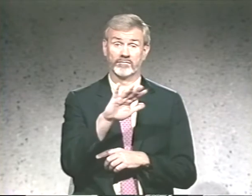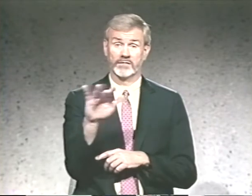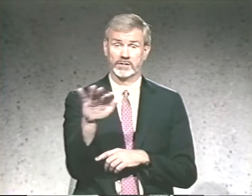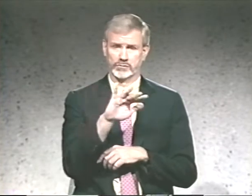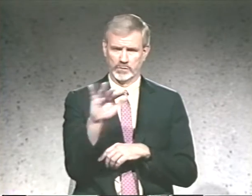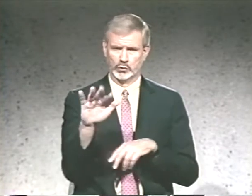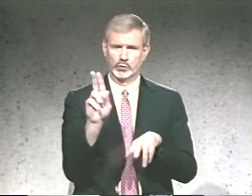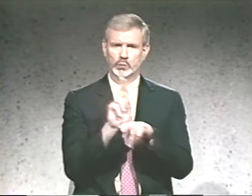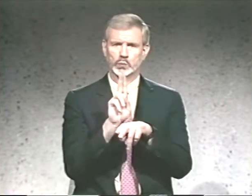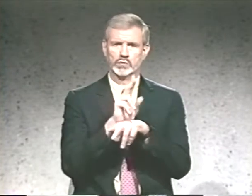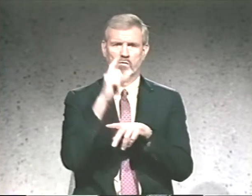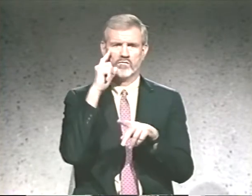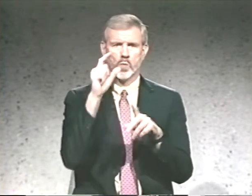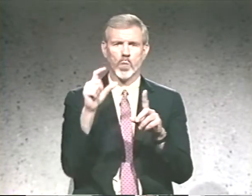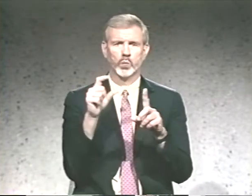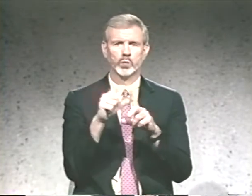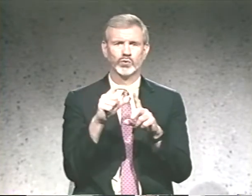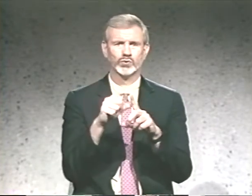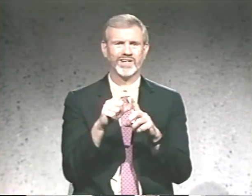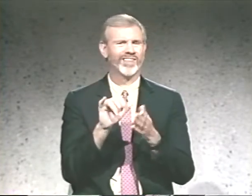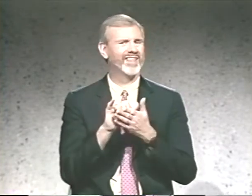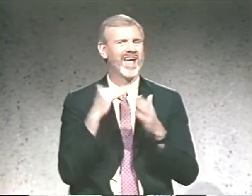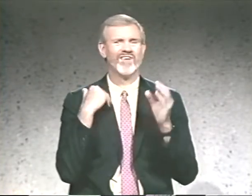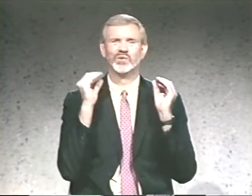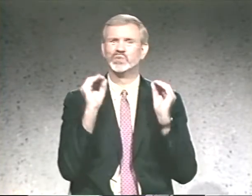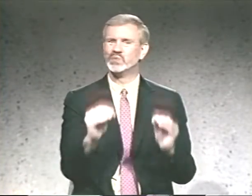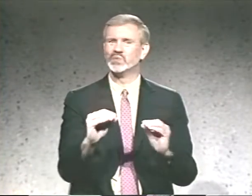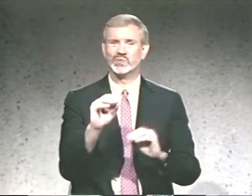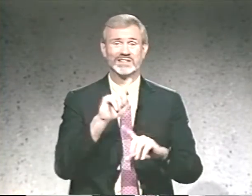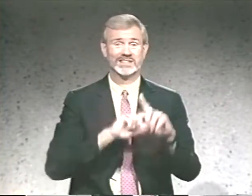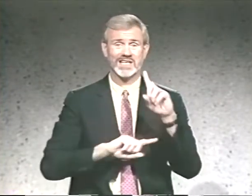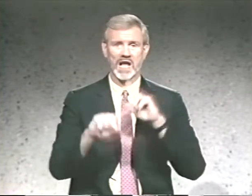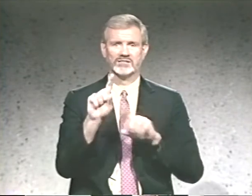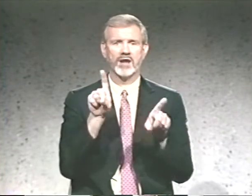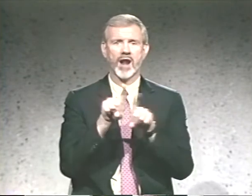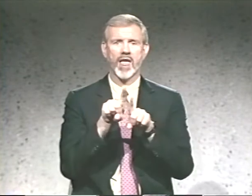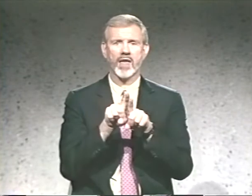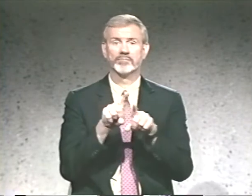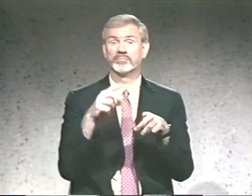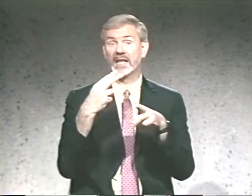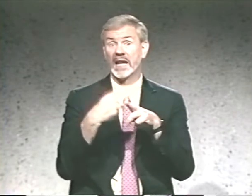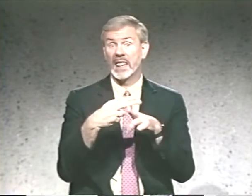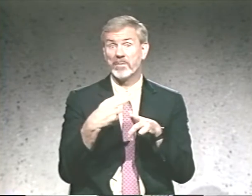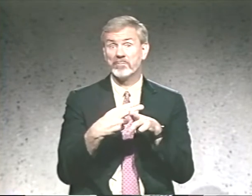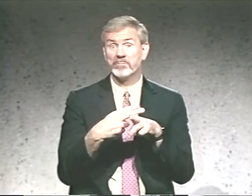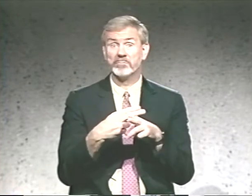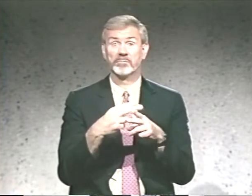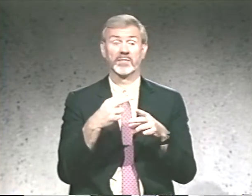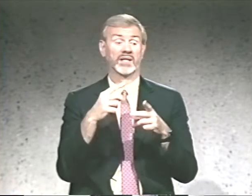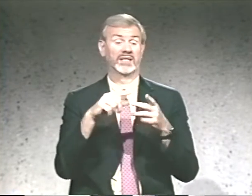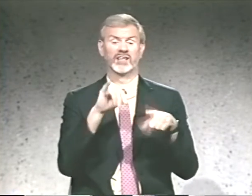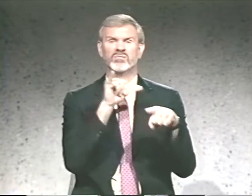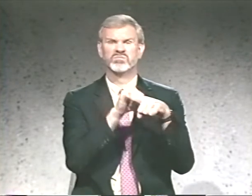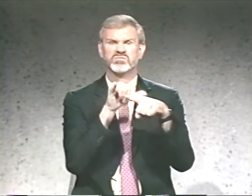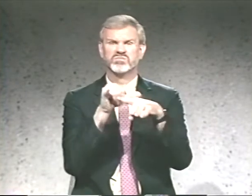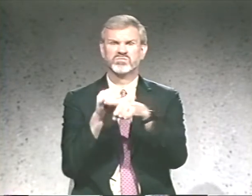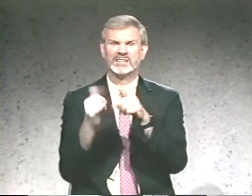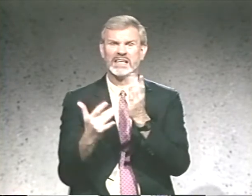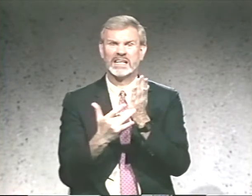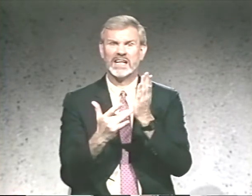Fingerspelling is used for words that have no signs, like names and large technical